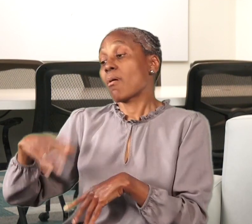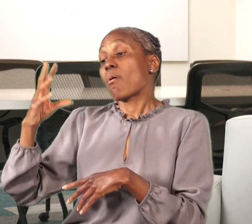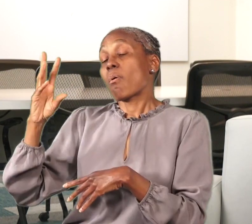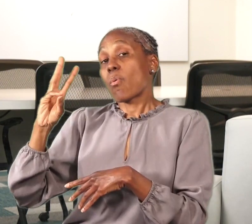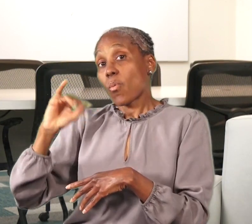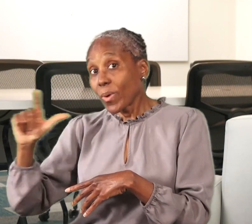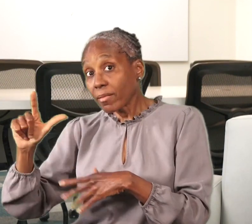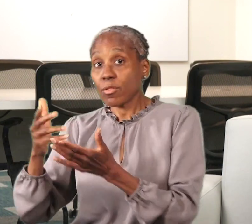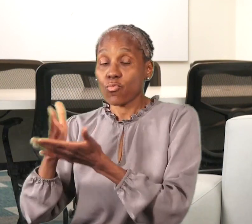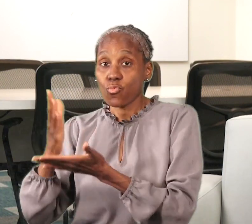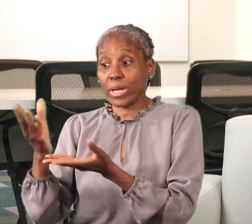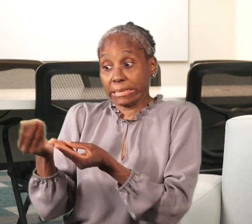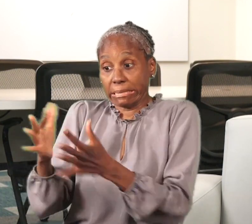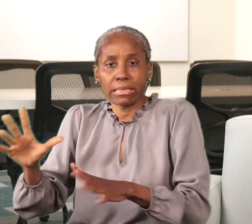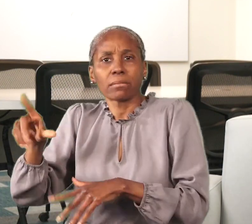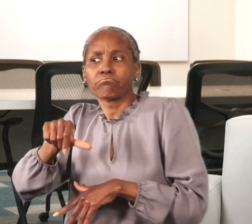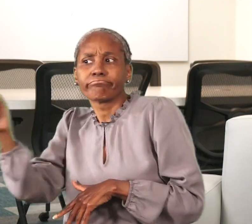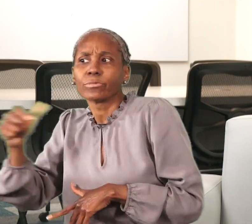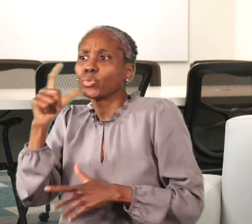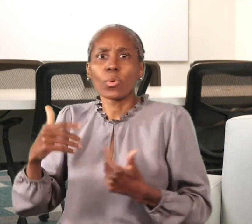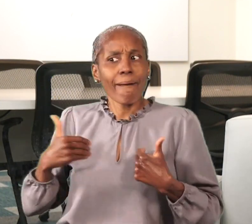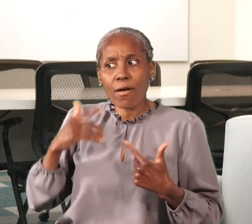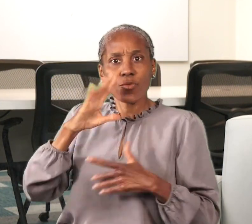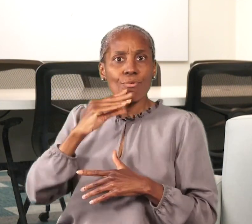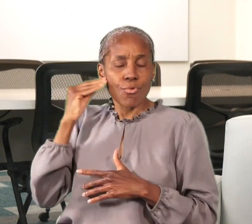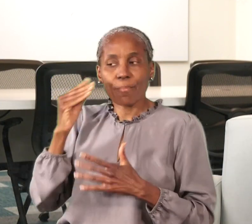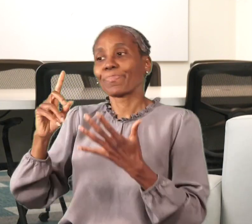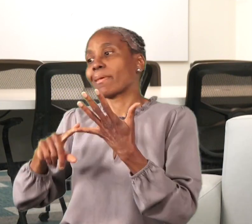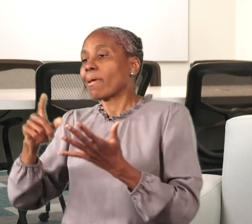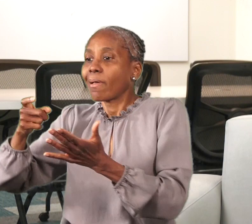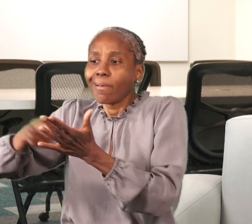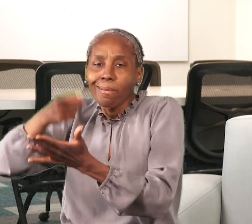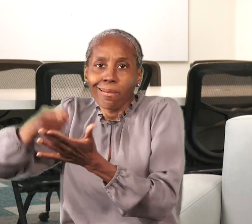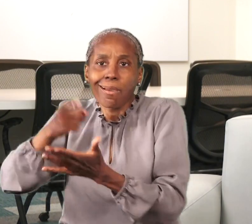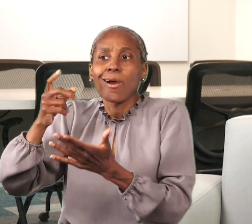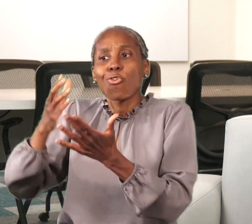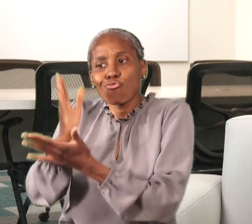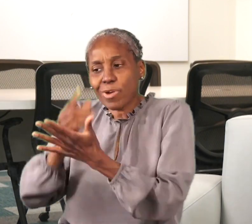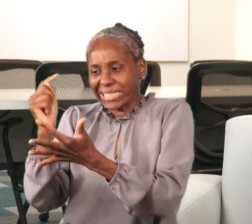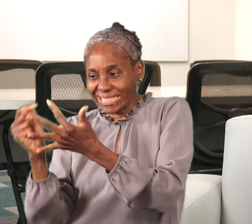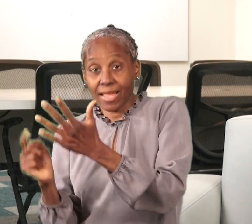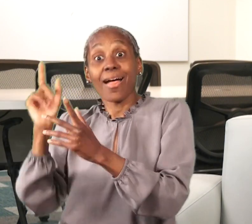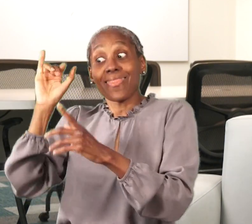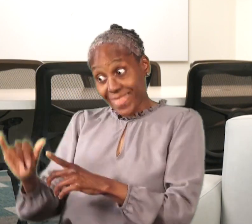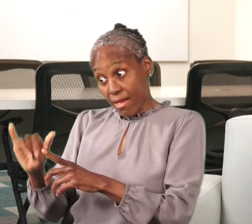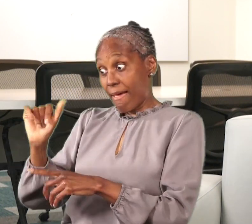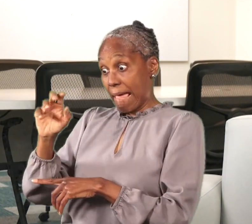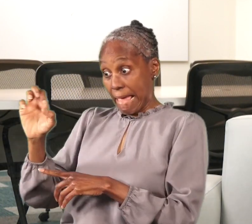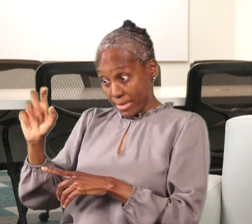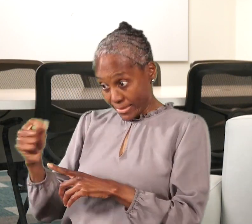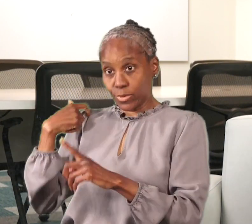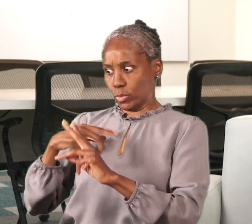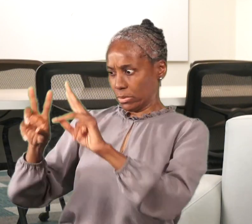an IRA, savings accounts, oil rights, extra land that you don't live on, mineral